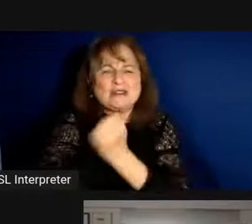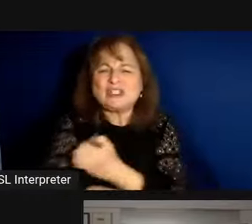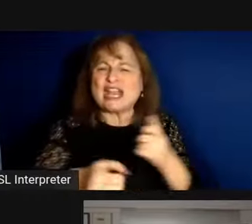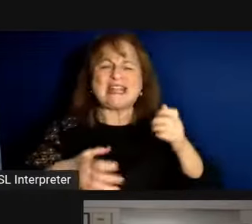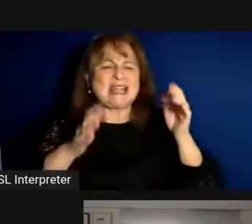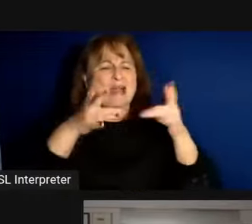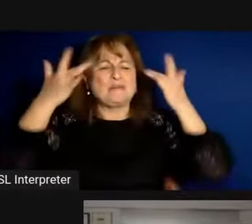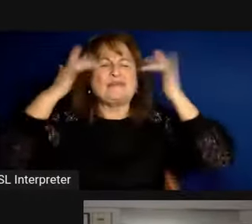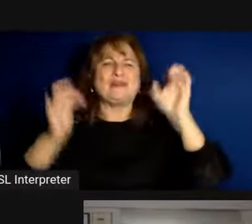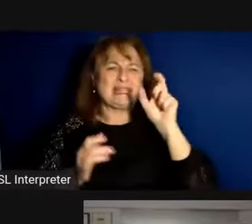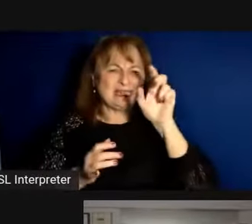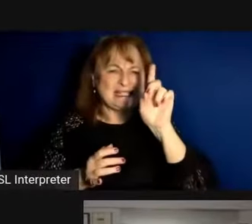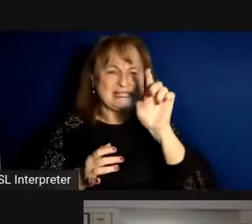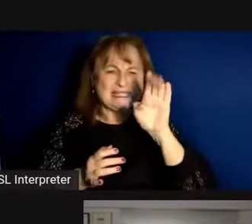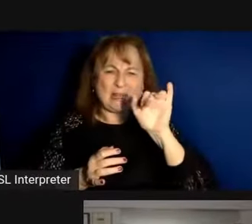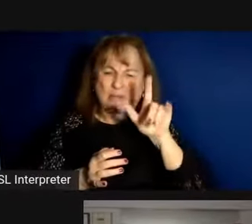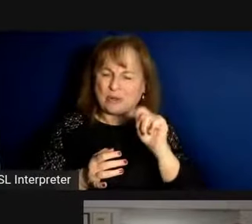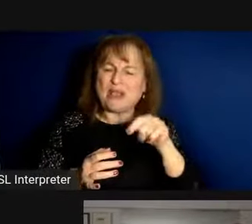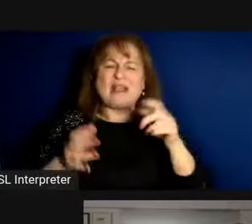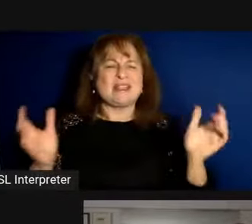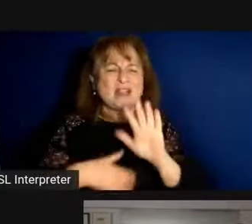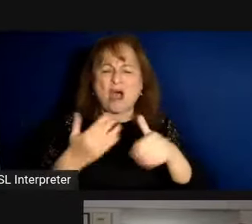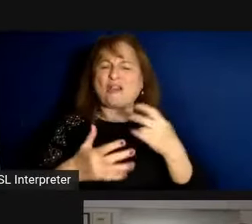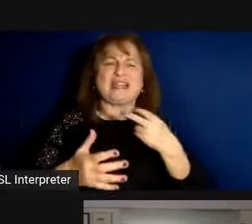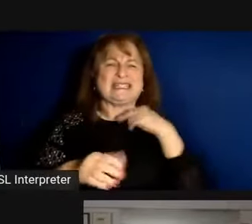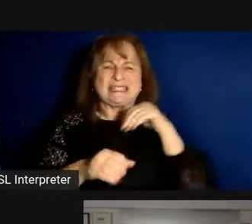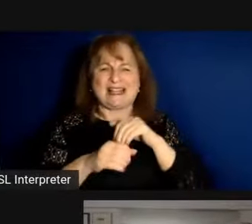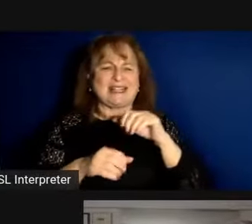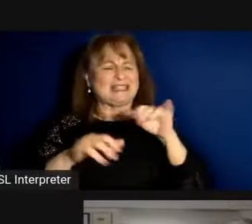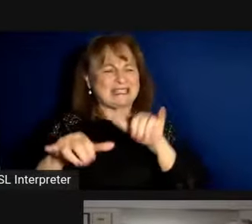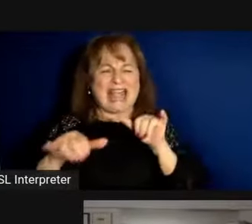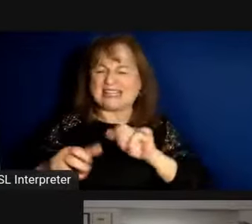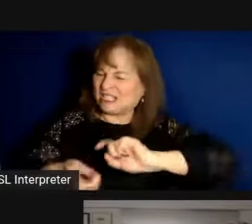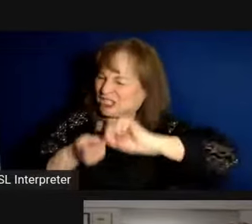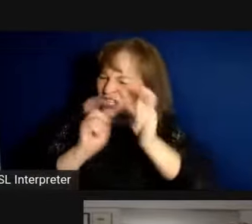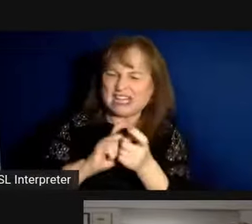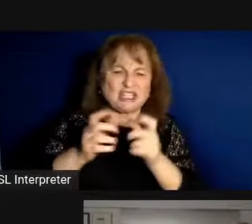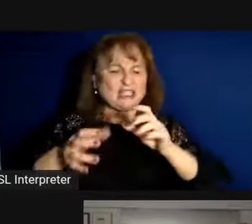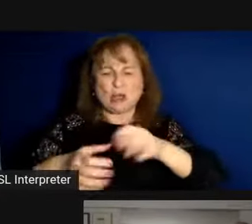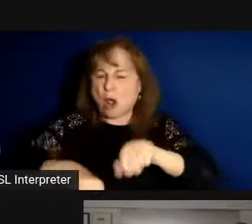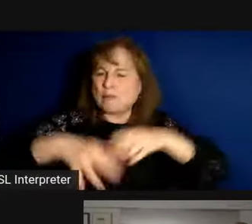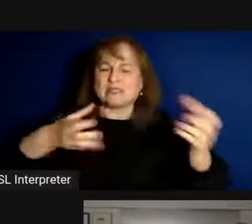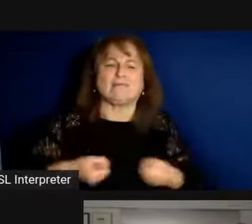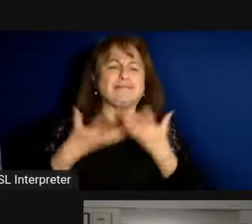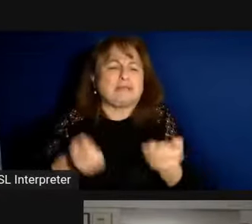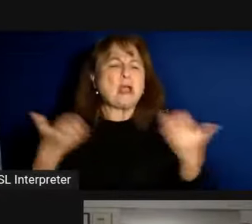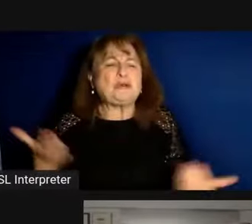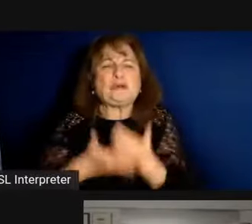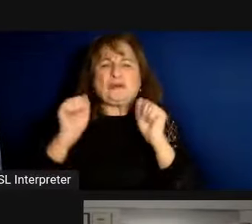thrust of the lyric dislodges all that is stuck and stagnant, creating new possibilities for utterance.